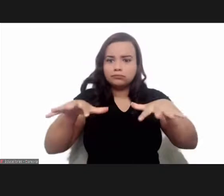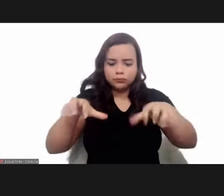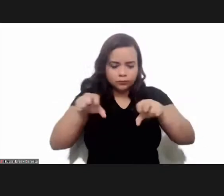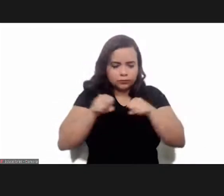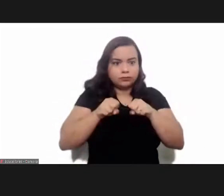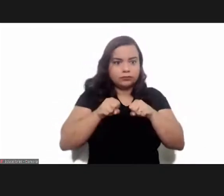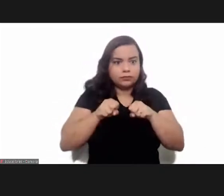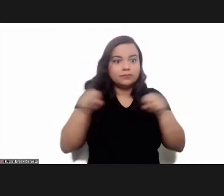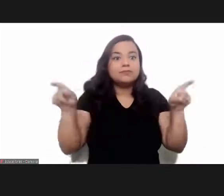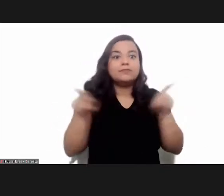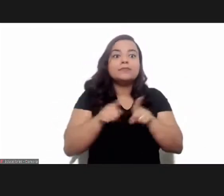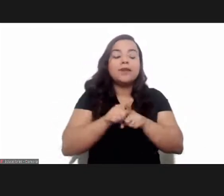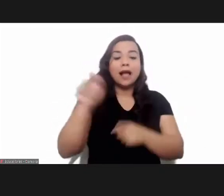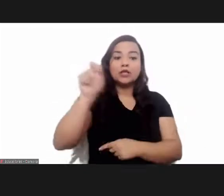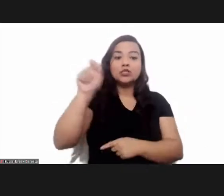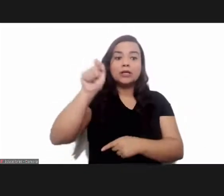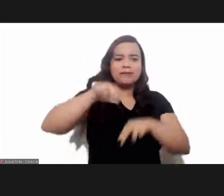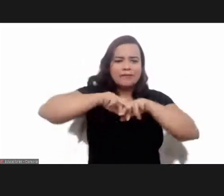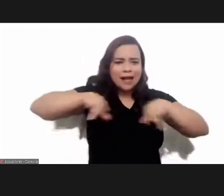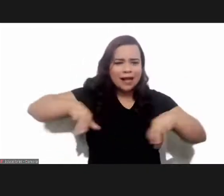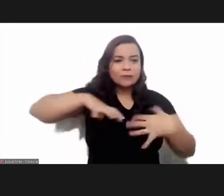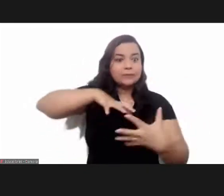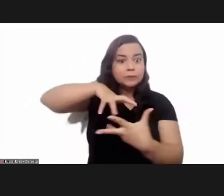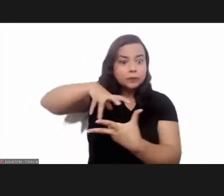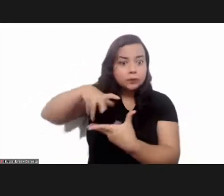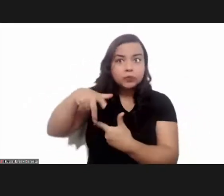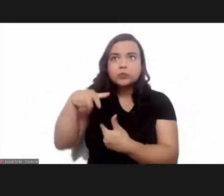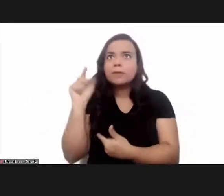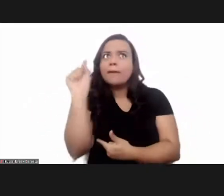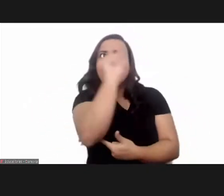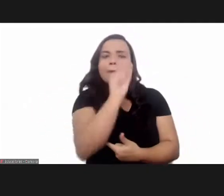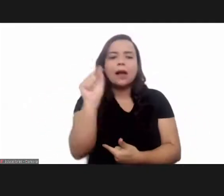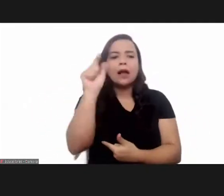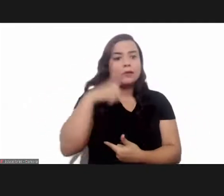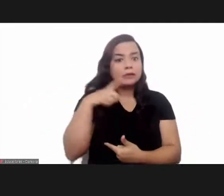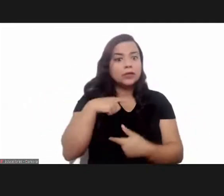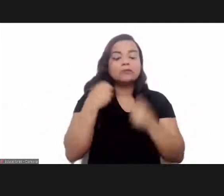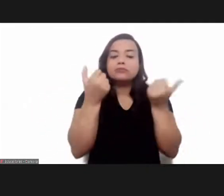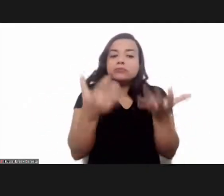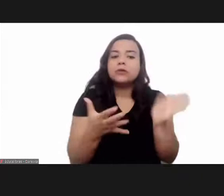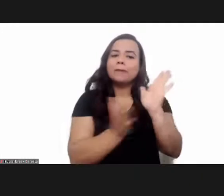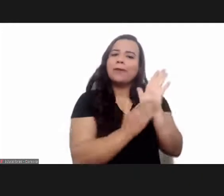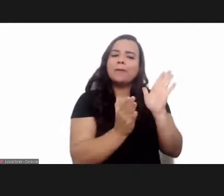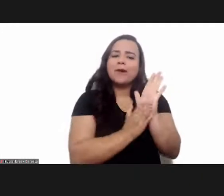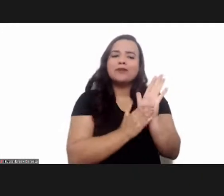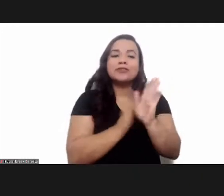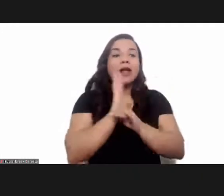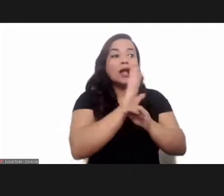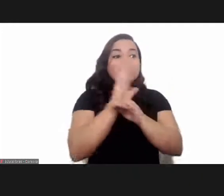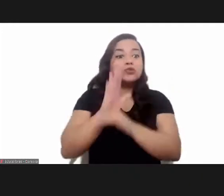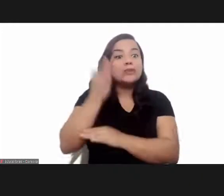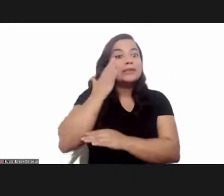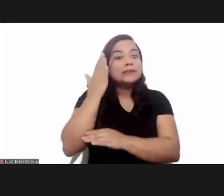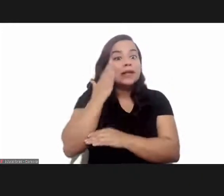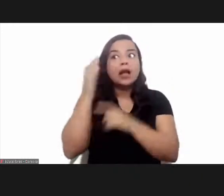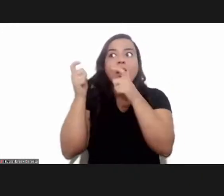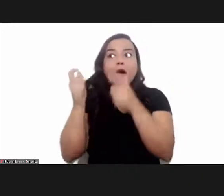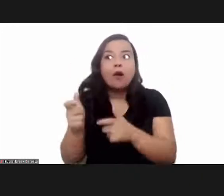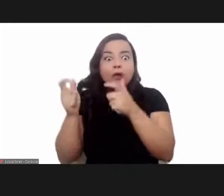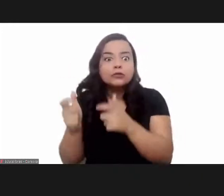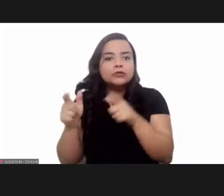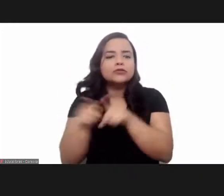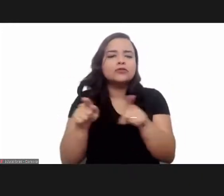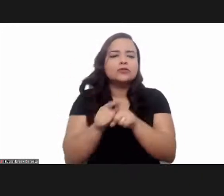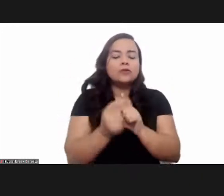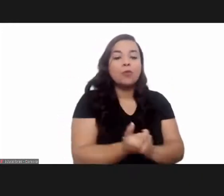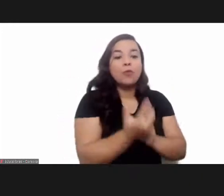And with the generations that have been affected, this will help us to know where we are and how many people